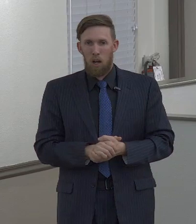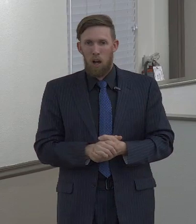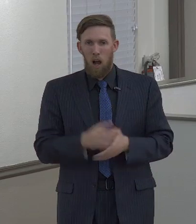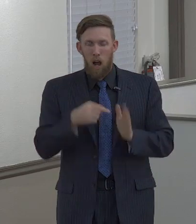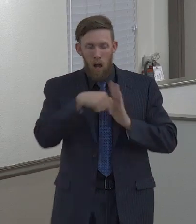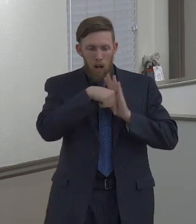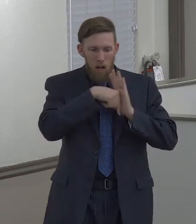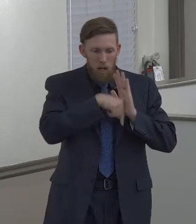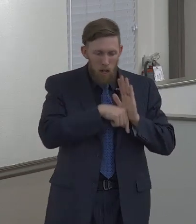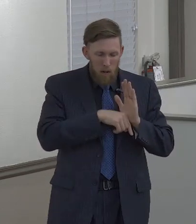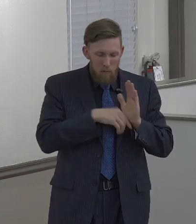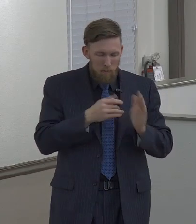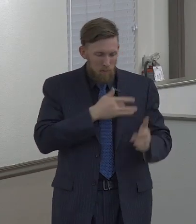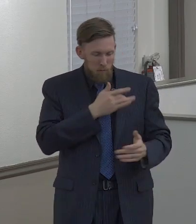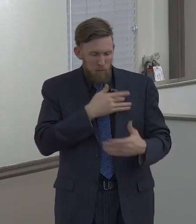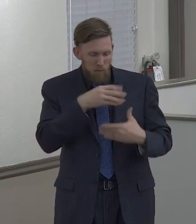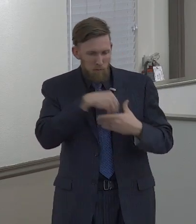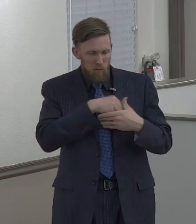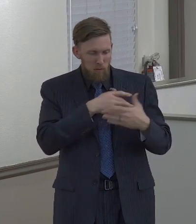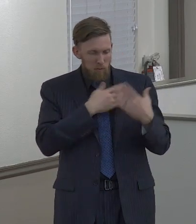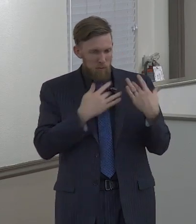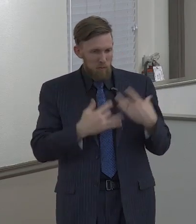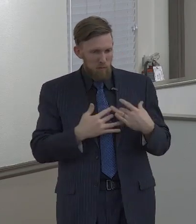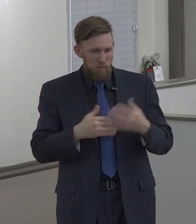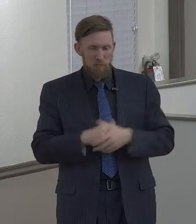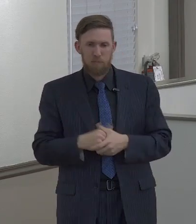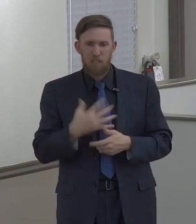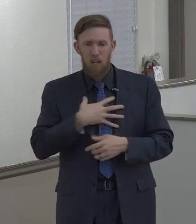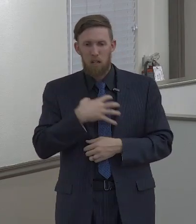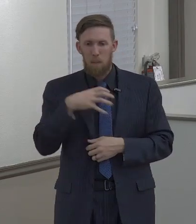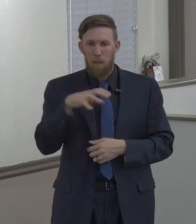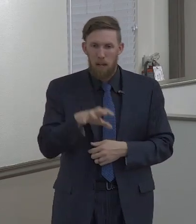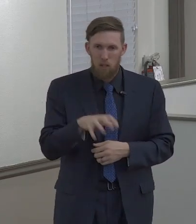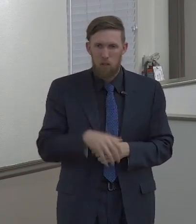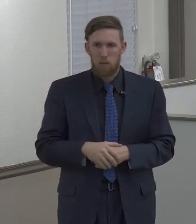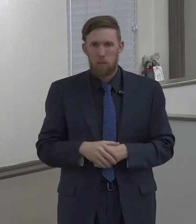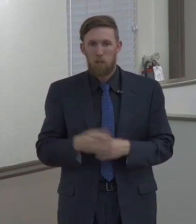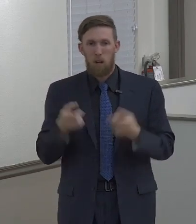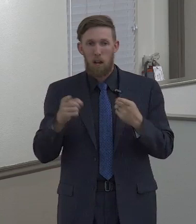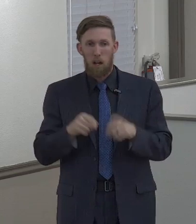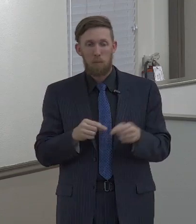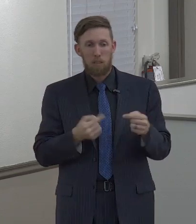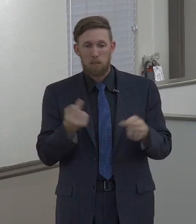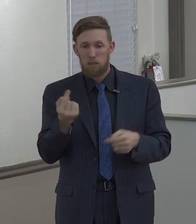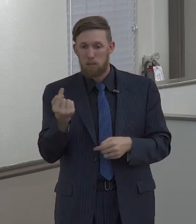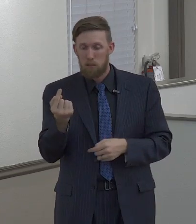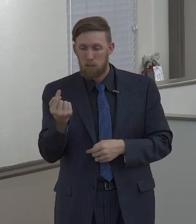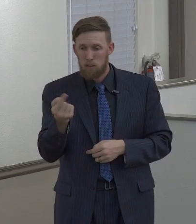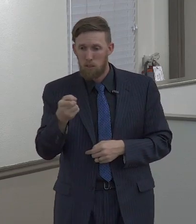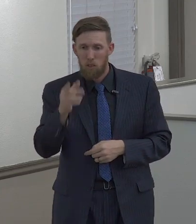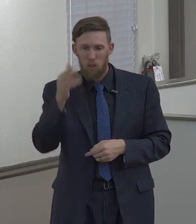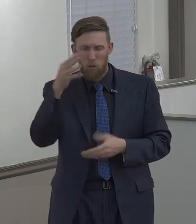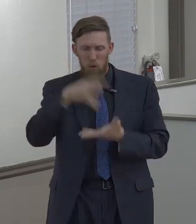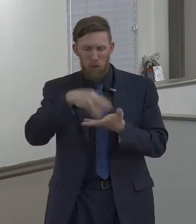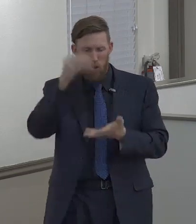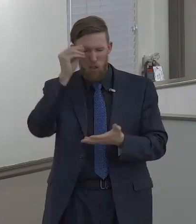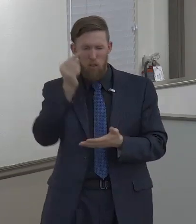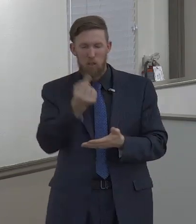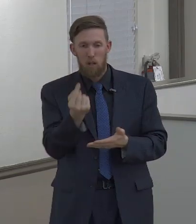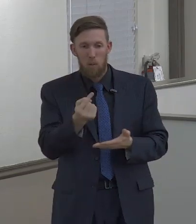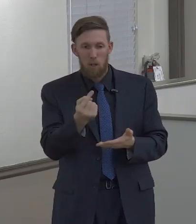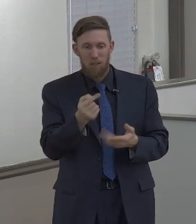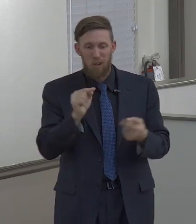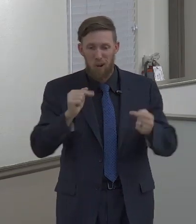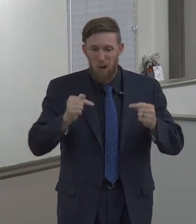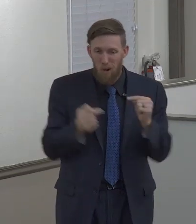deep emotion. This is a compassion that when you hear of a need that someone else has, or you